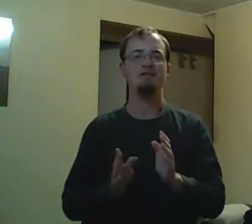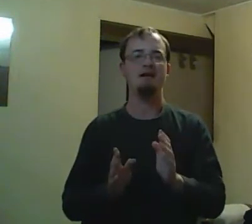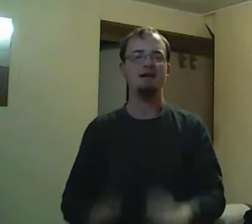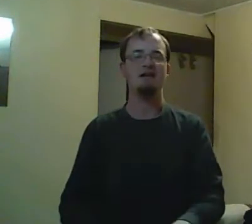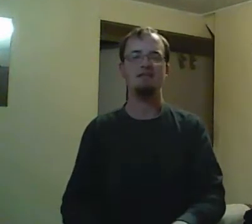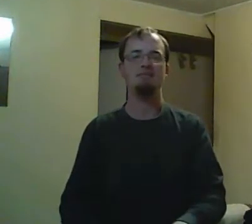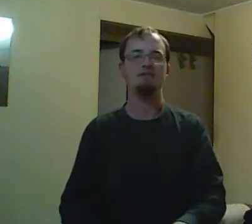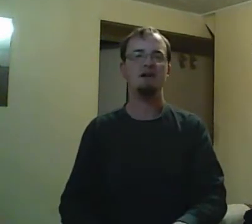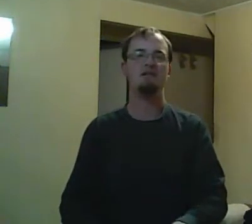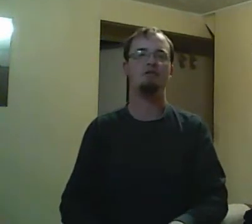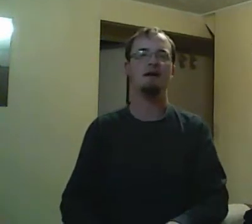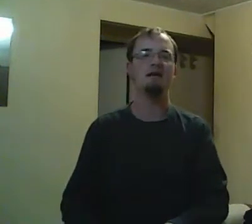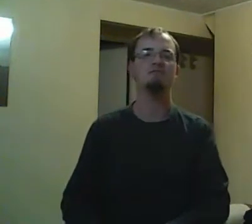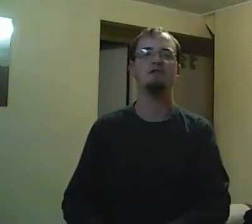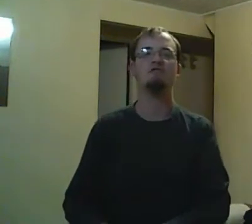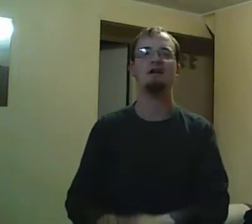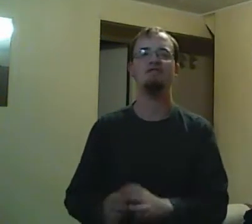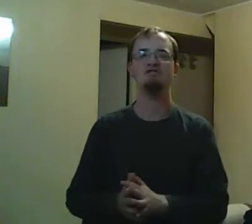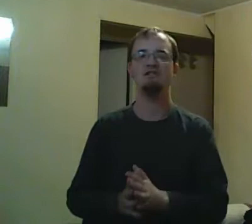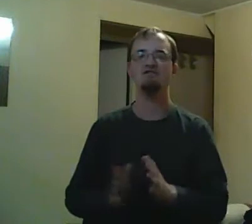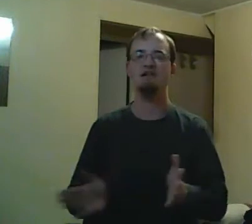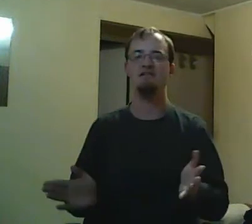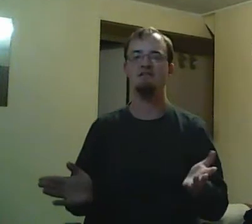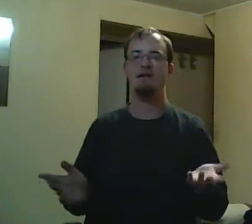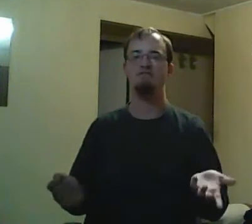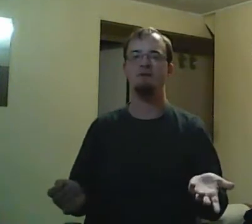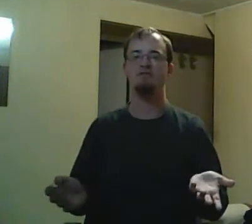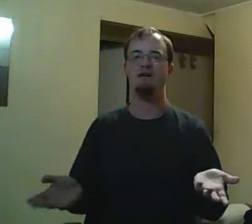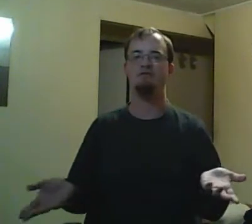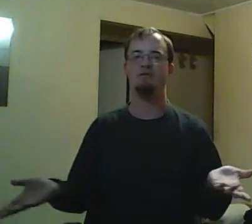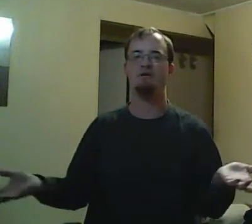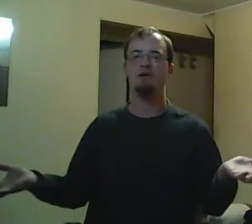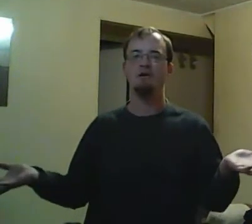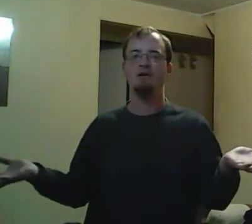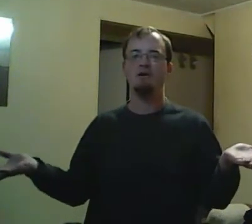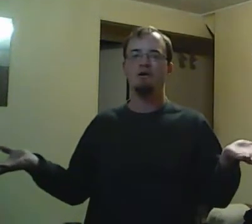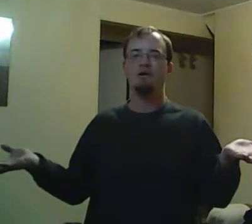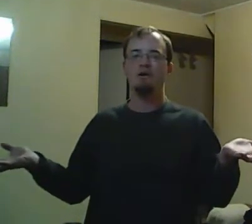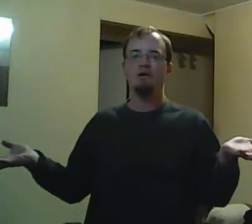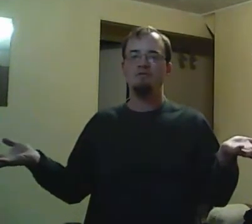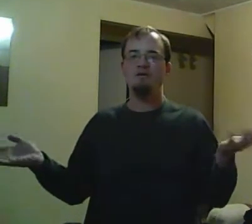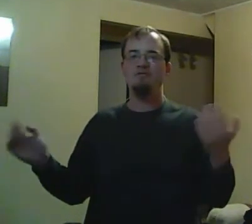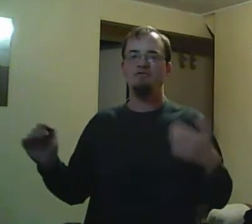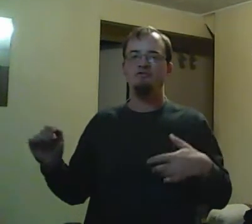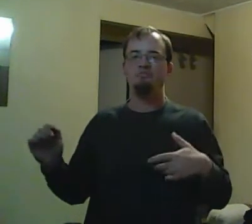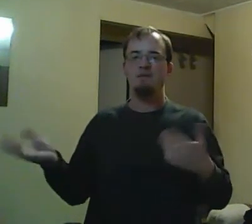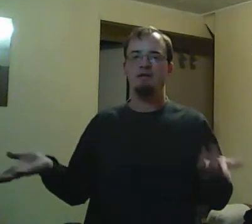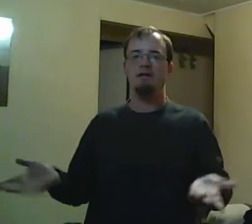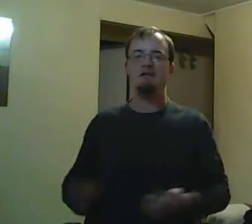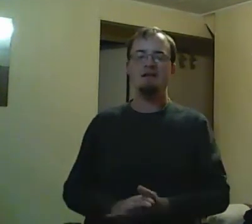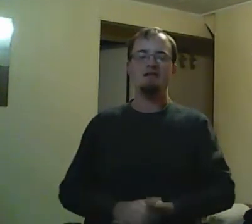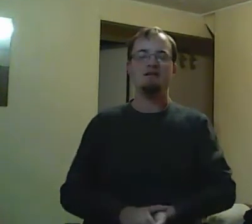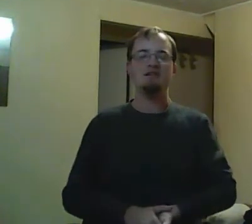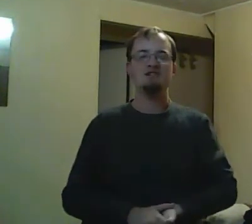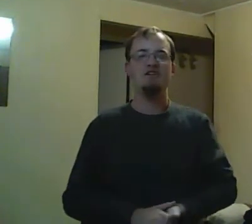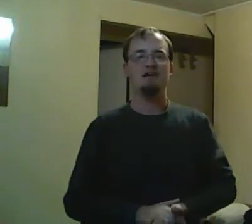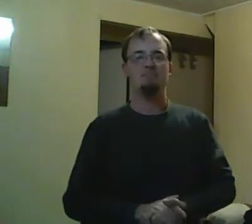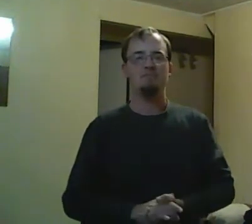basically said that, your son's a school shooter. We're not helping you out. You get nothing. No retribution. No redemption.